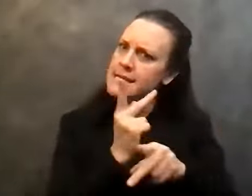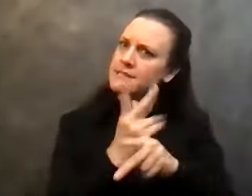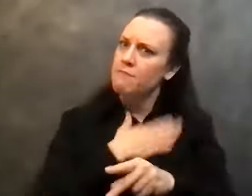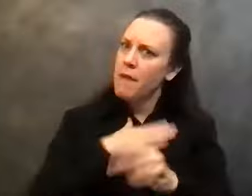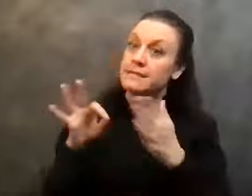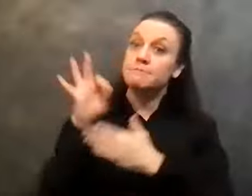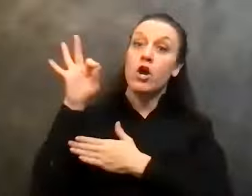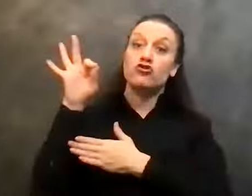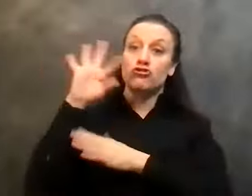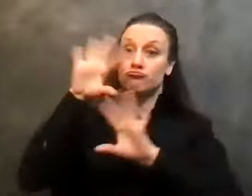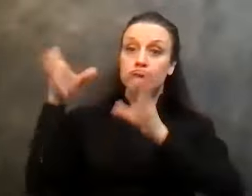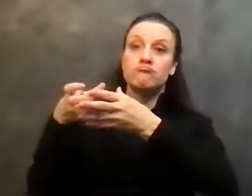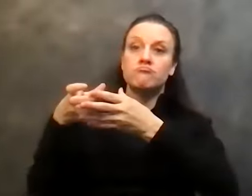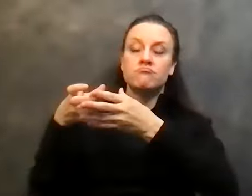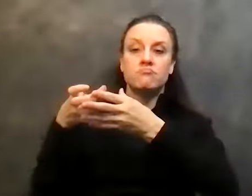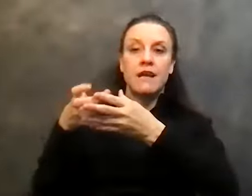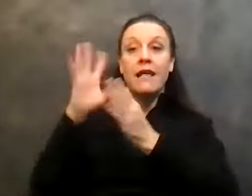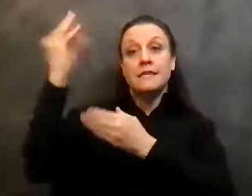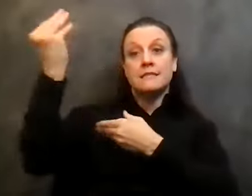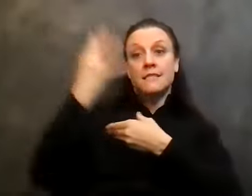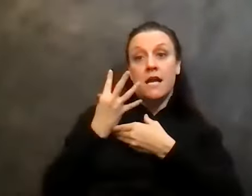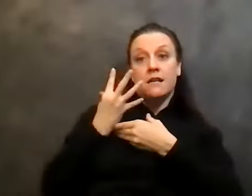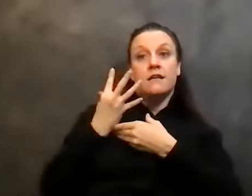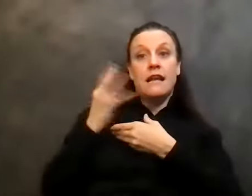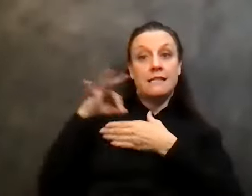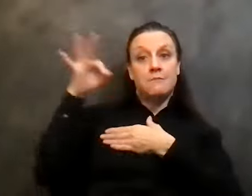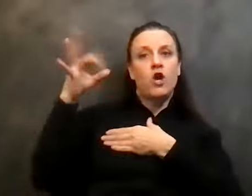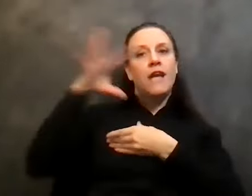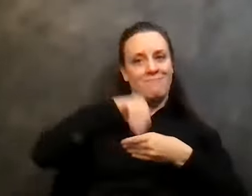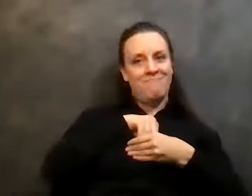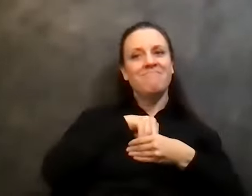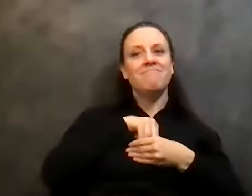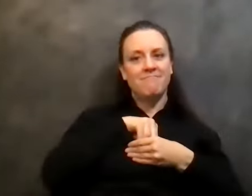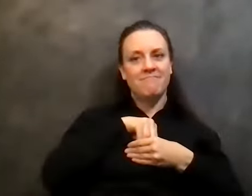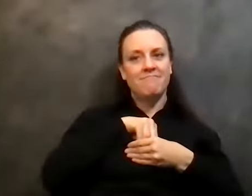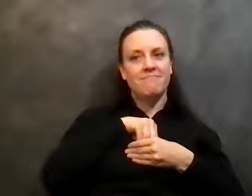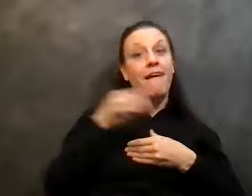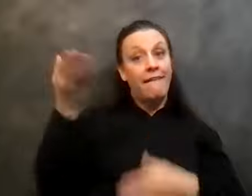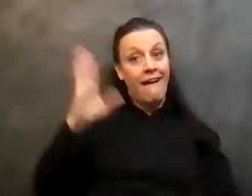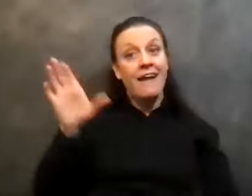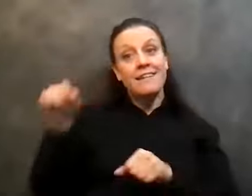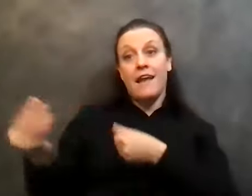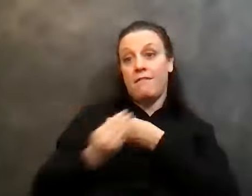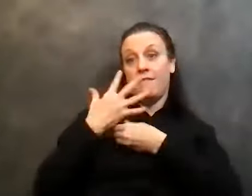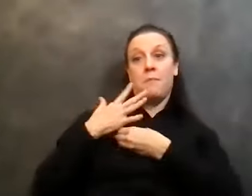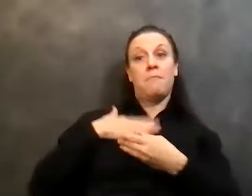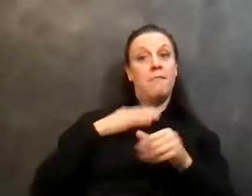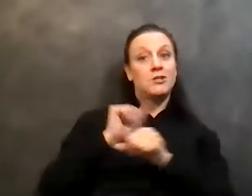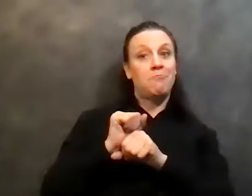and the sunlight of the spirit can do the sunlight of the spirit's job. God can do God's job. And I believe that